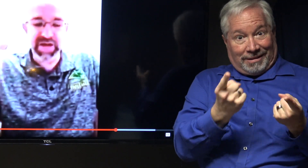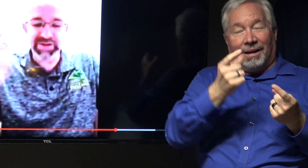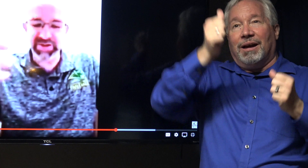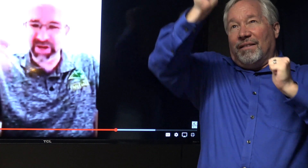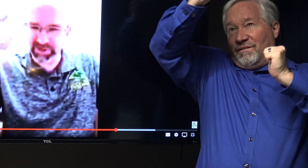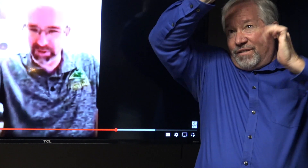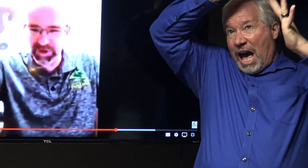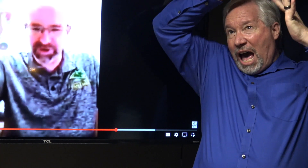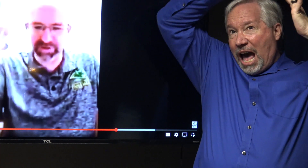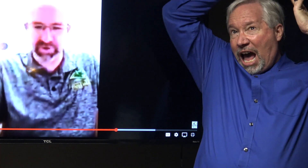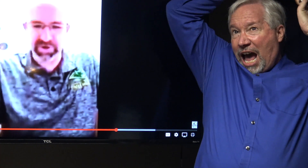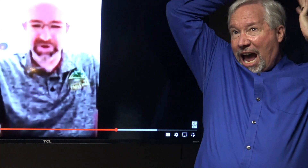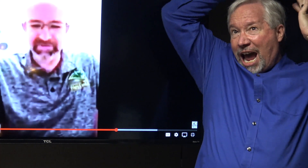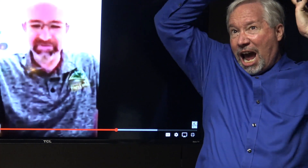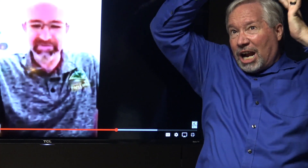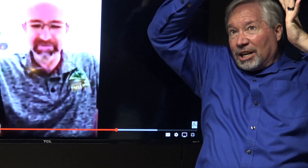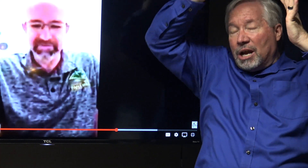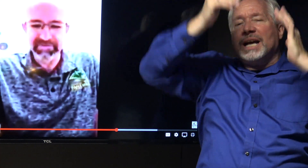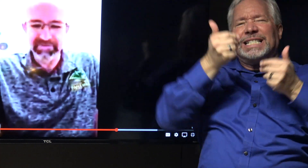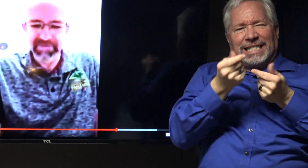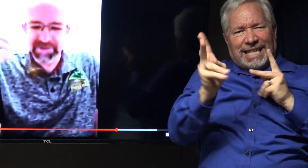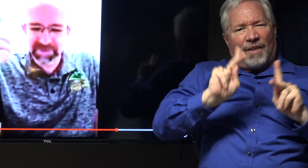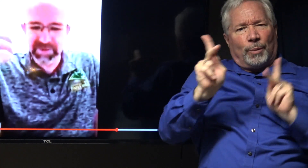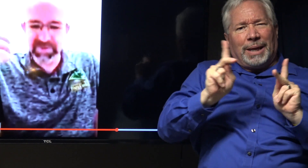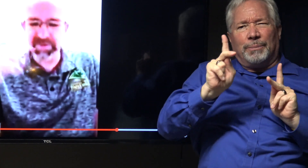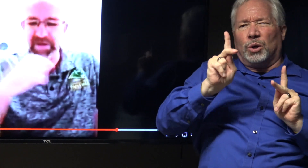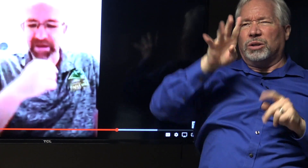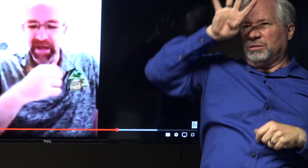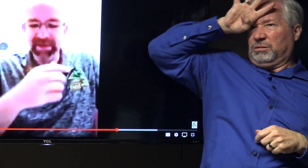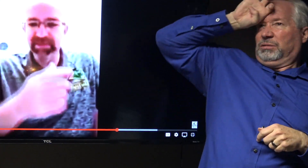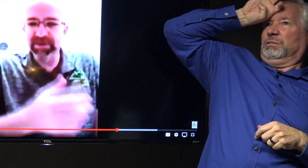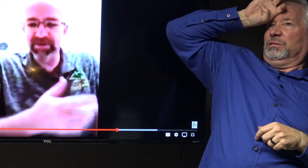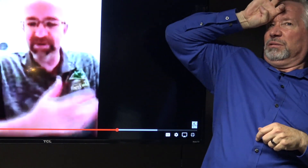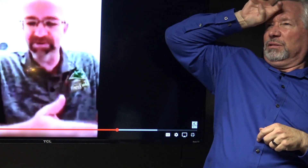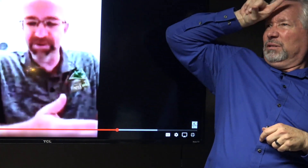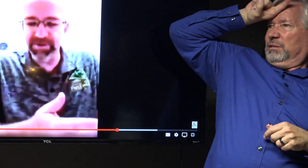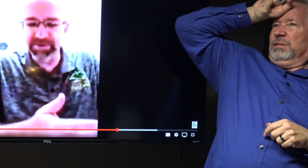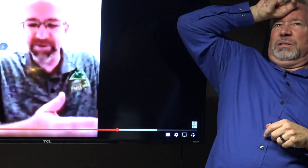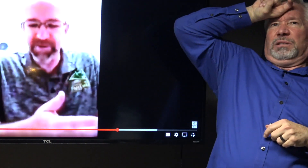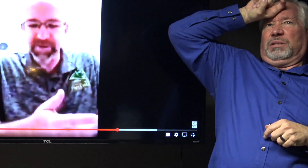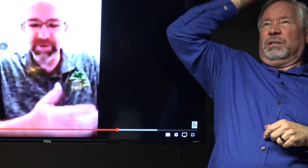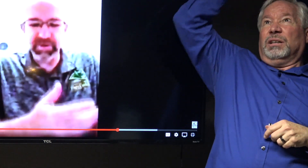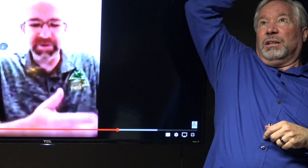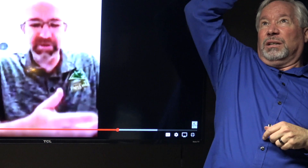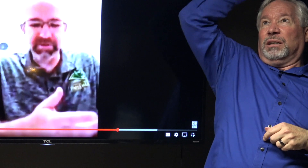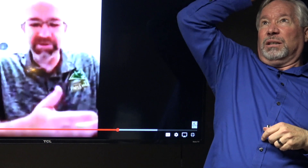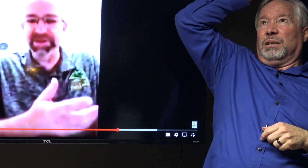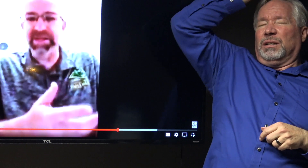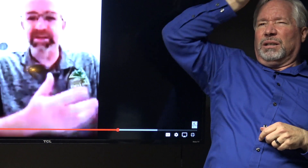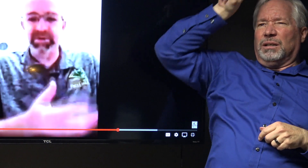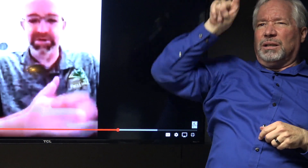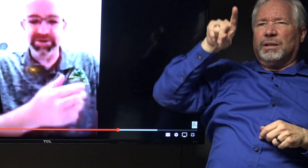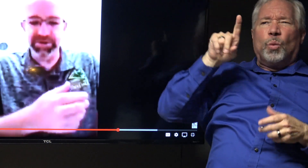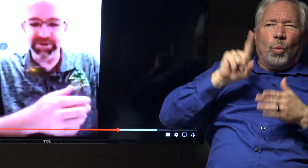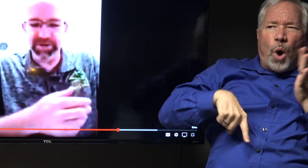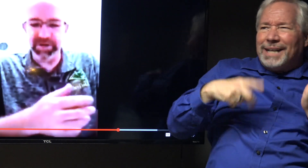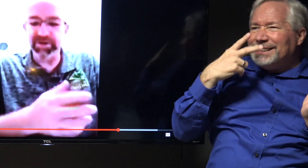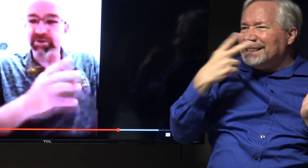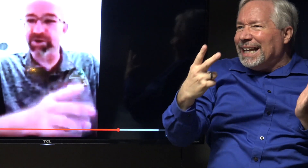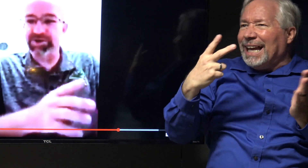saw an actual question mark. Symbol above their head. And they appeared confused by what they were seeing in the world of the church. And I heard